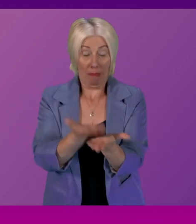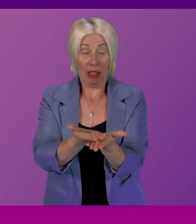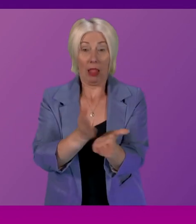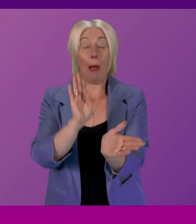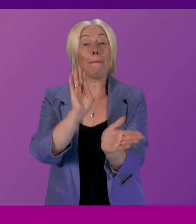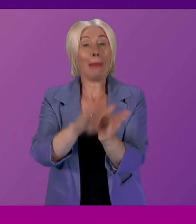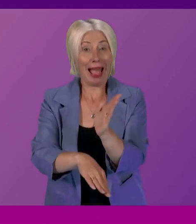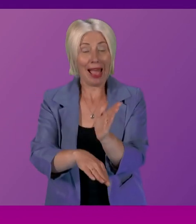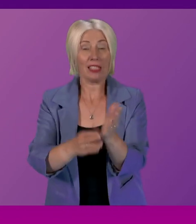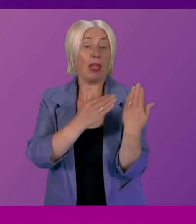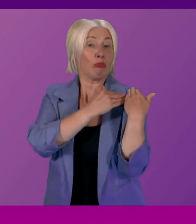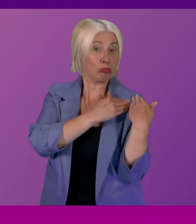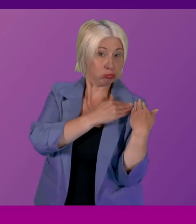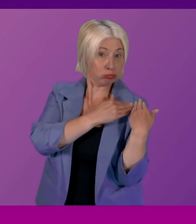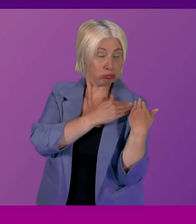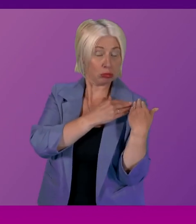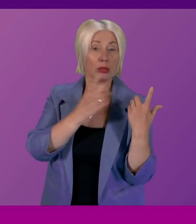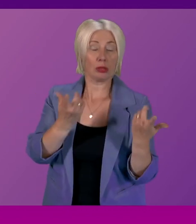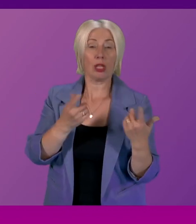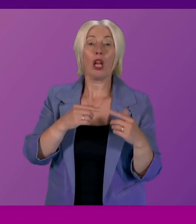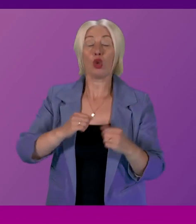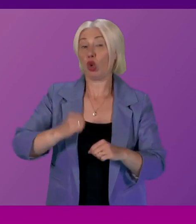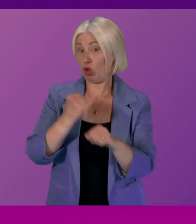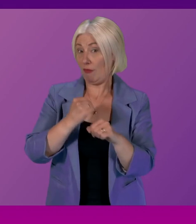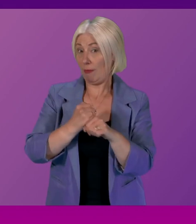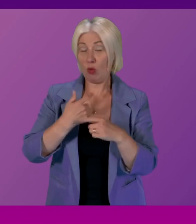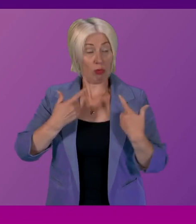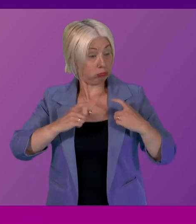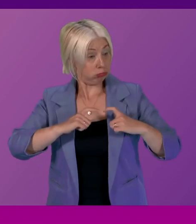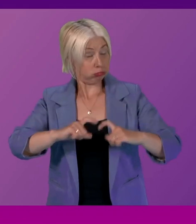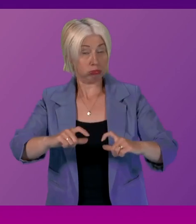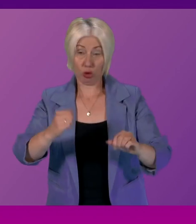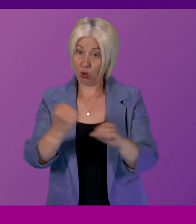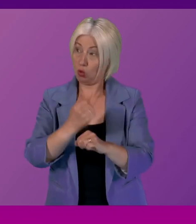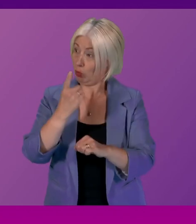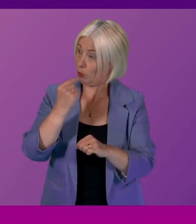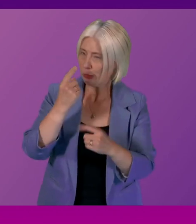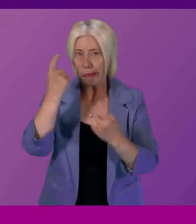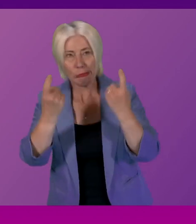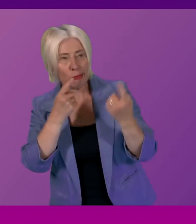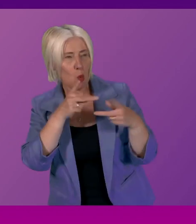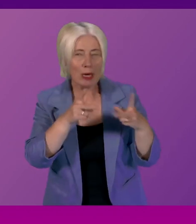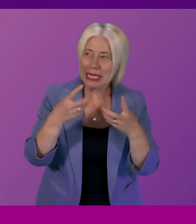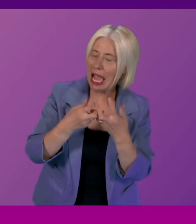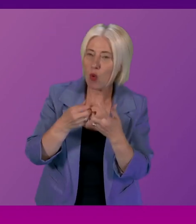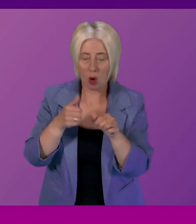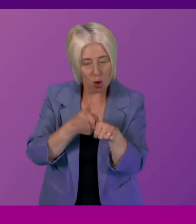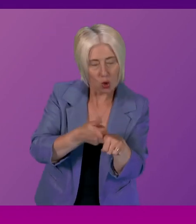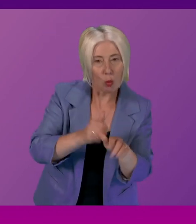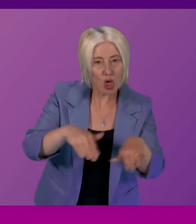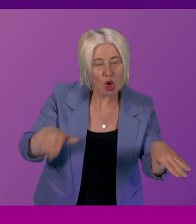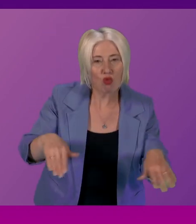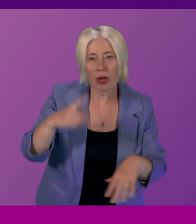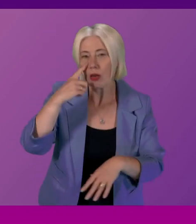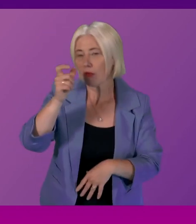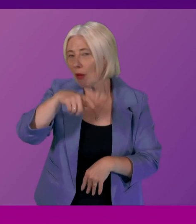itself commences so from a Scottish government perspective we'll continue to do what we can consider ways that we can support children young